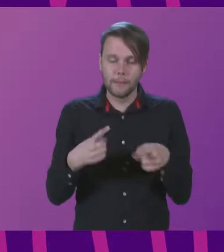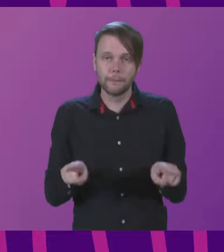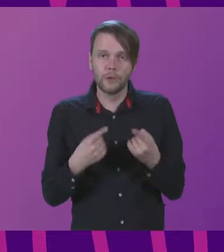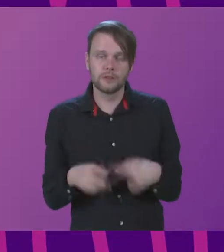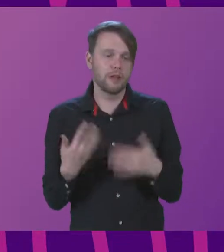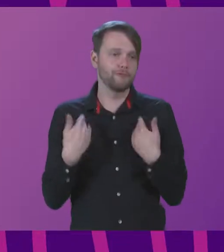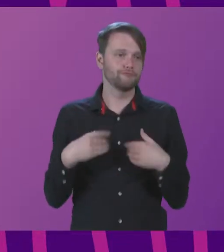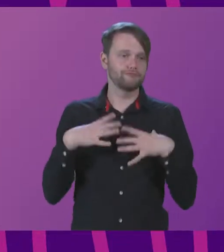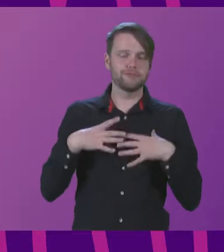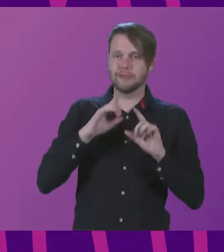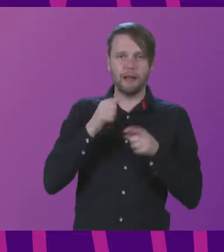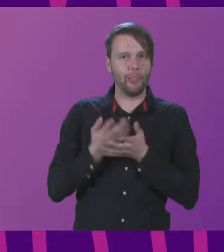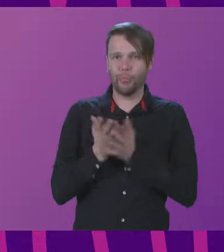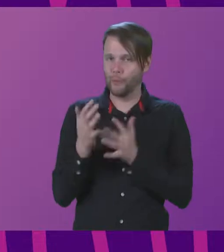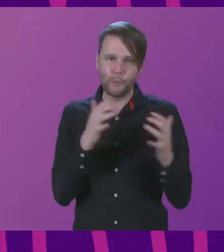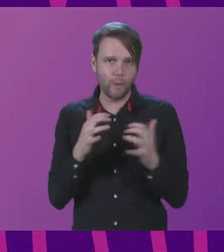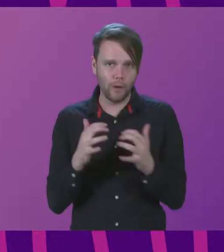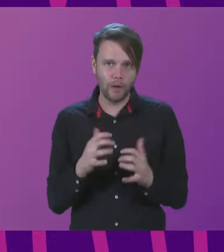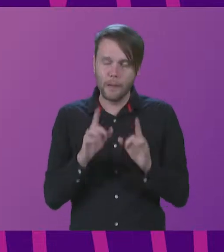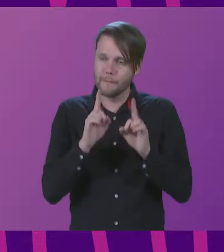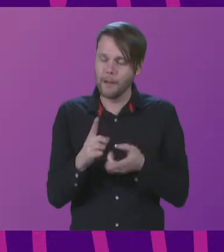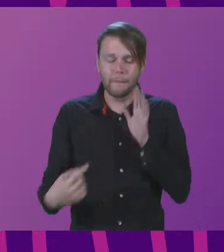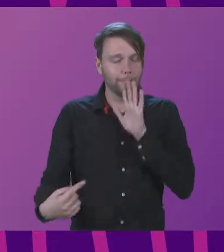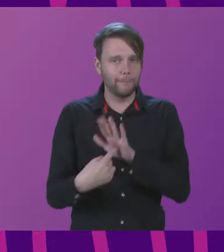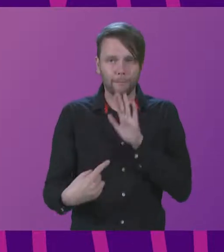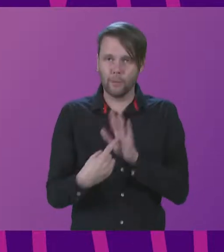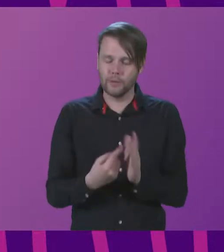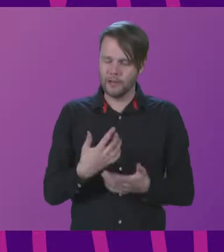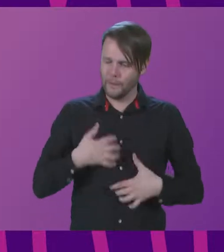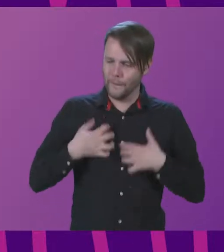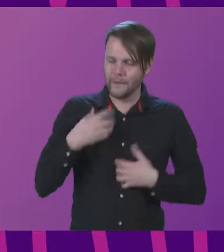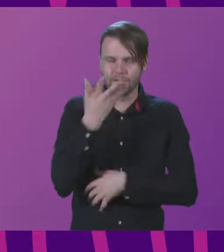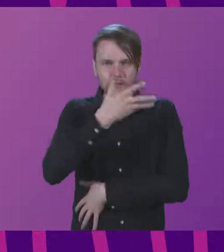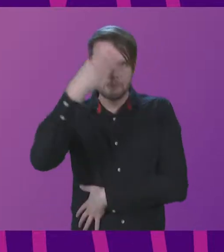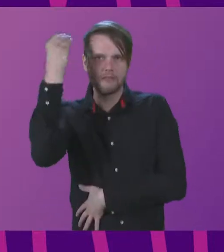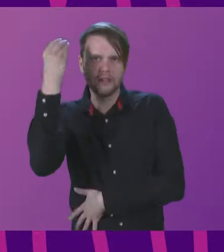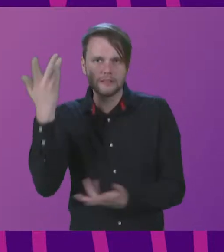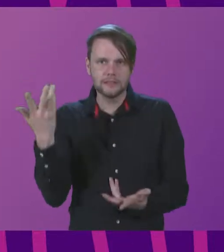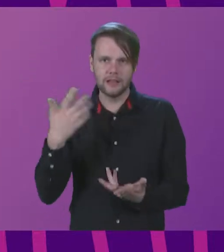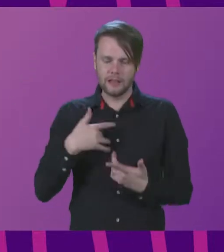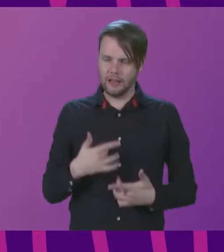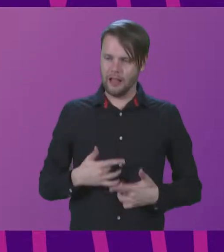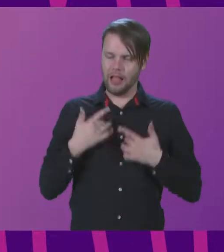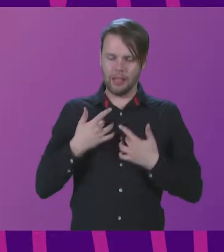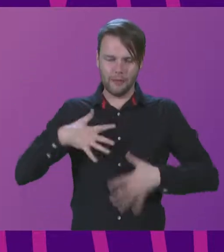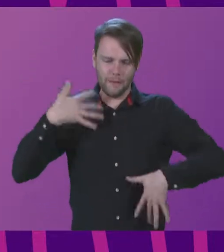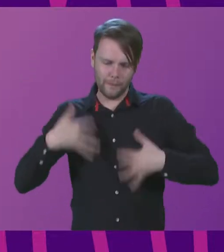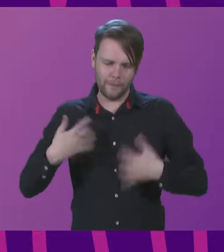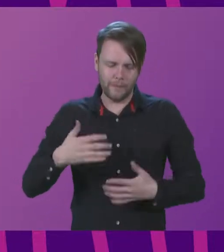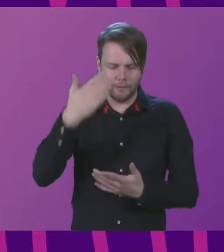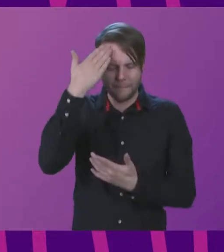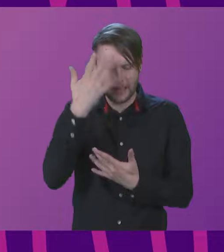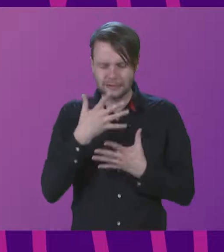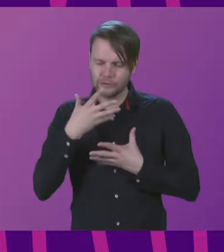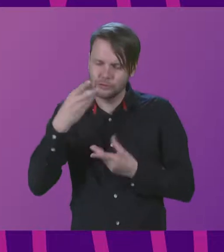afforded in times of war but an essential fuel for the spirit and a balm for wounded minds, souls and bodies.